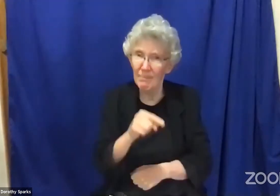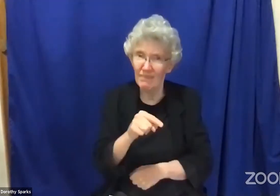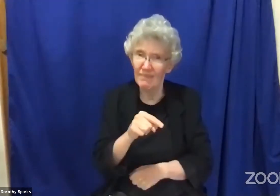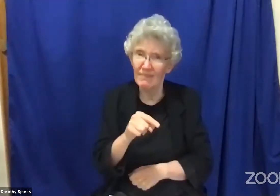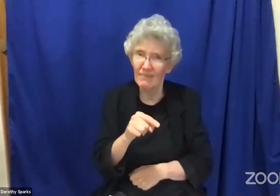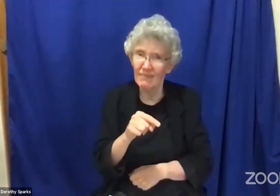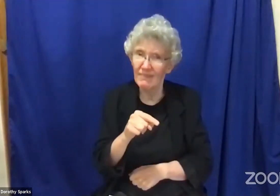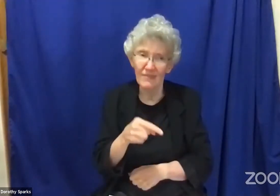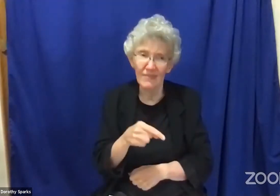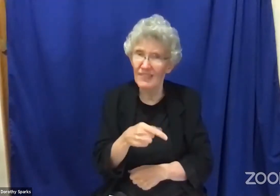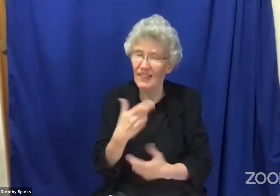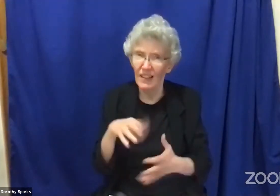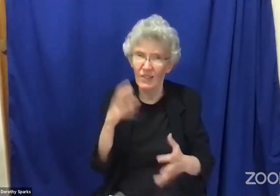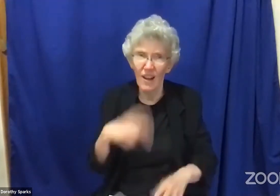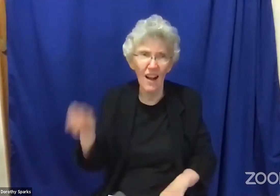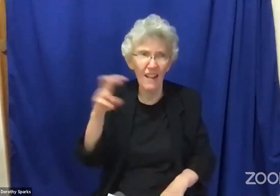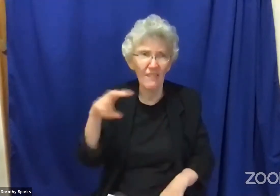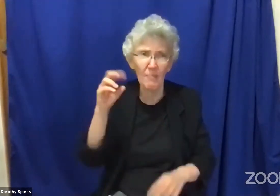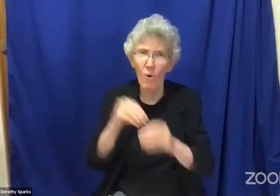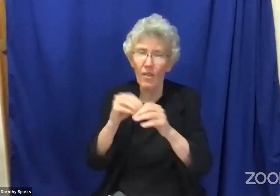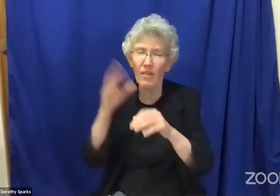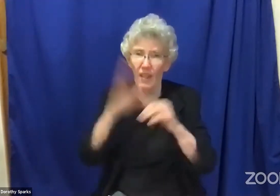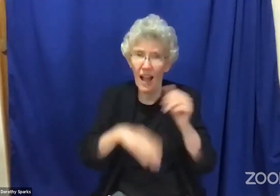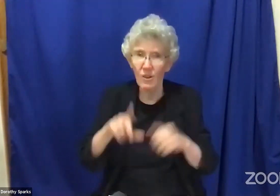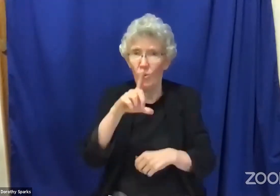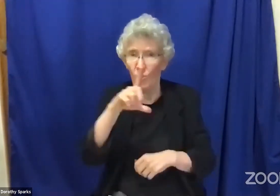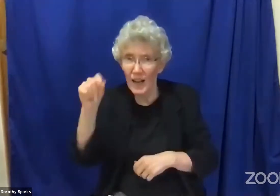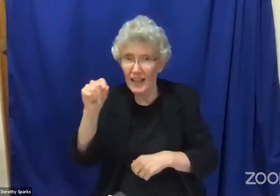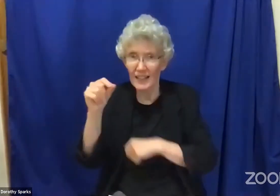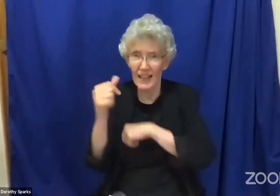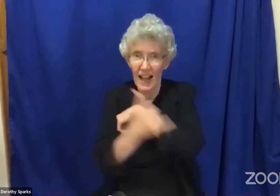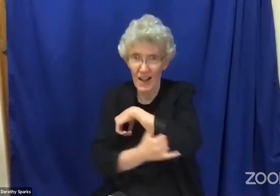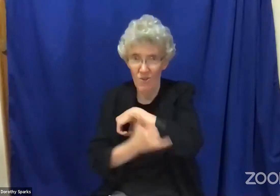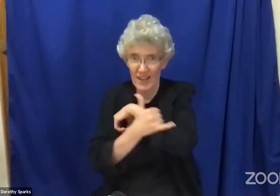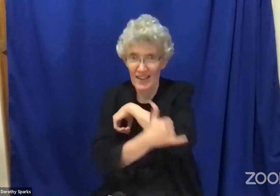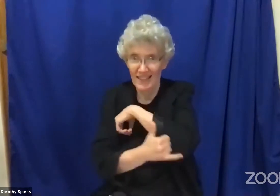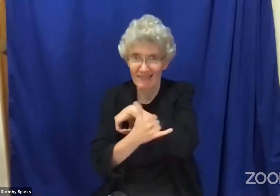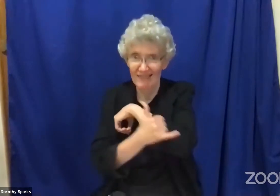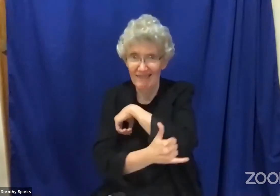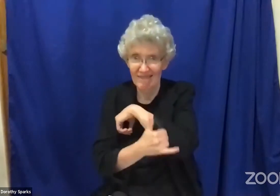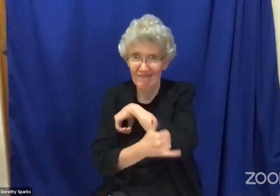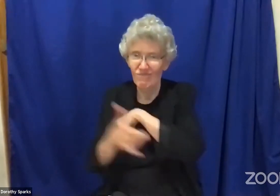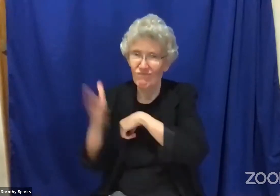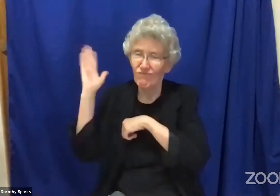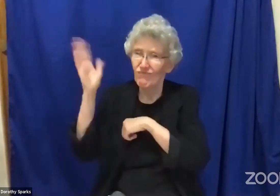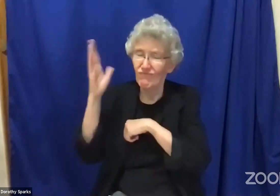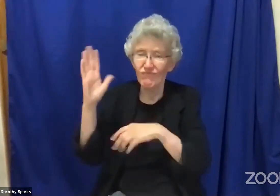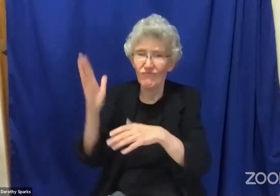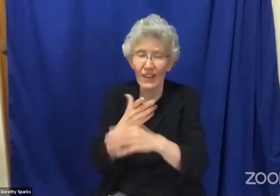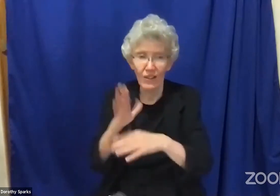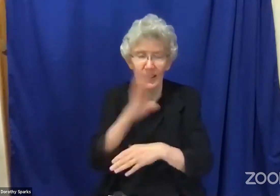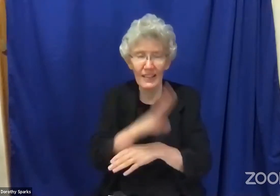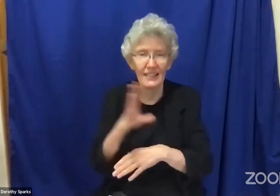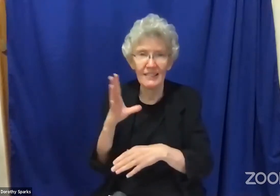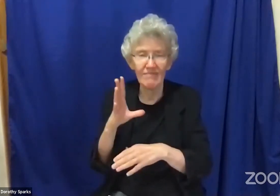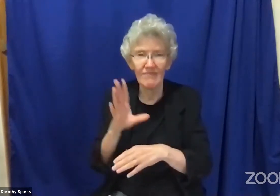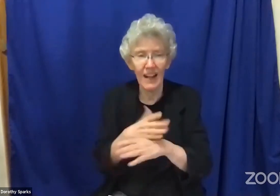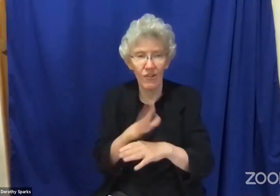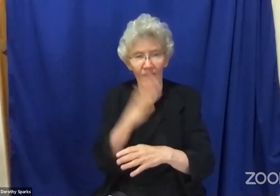But God still used him and God did have a plan for him. Throughout his life he traveled